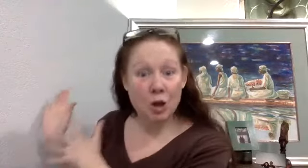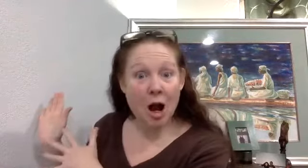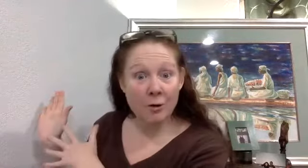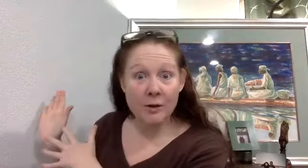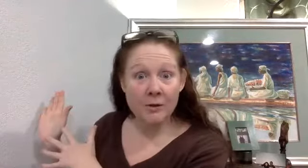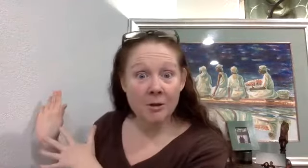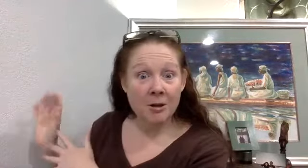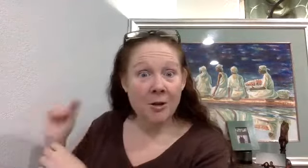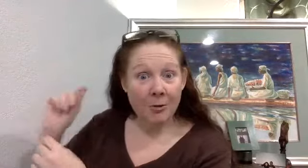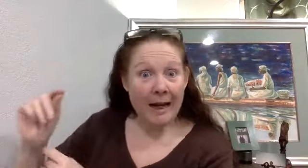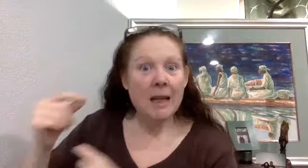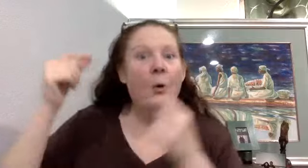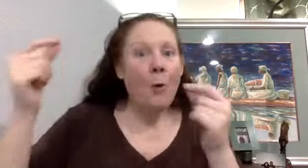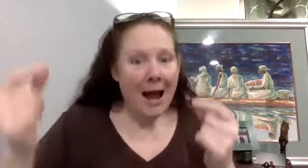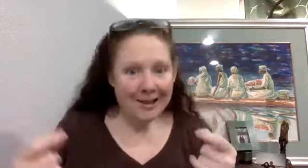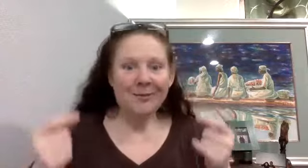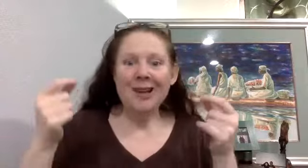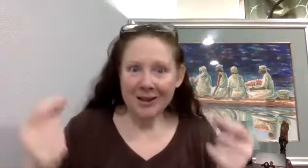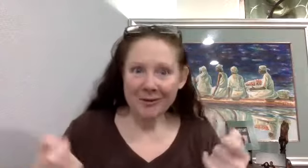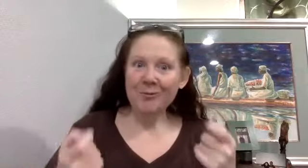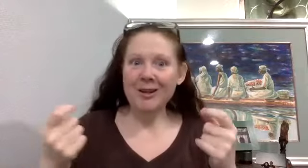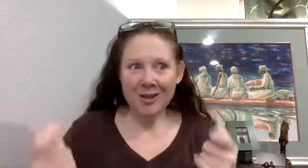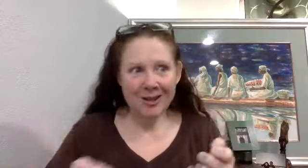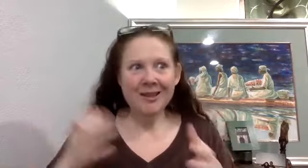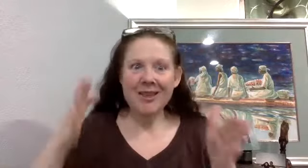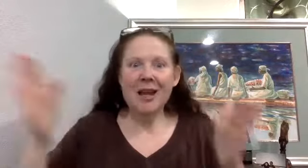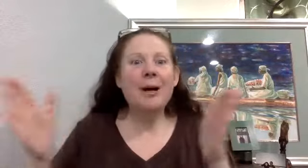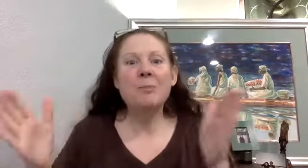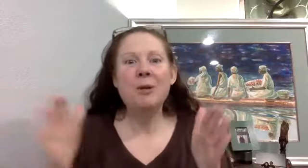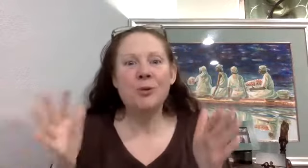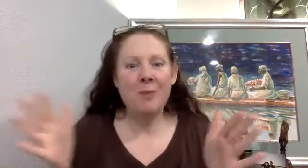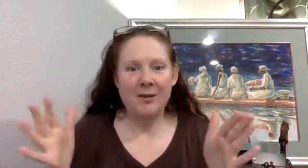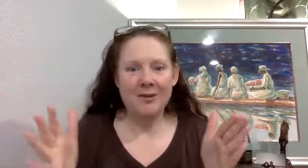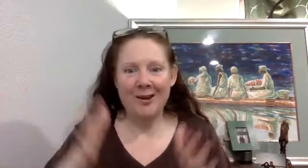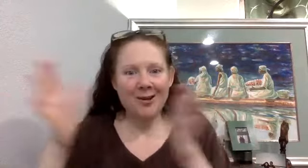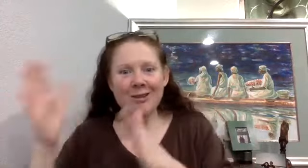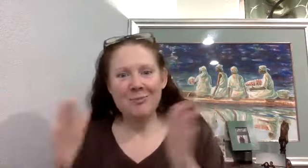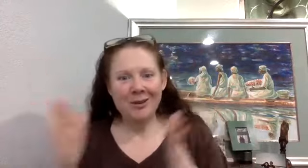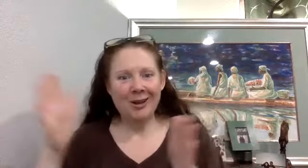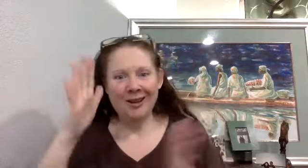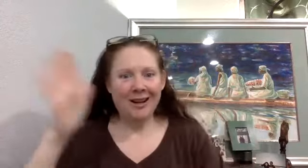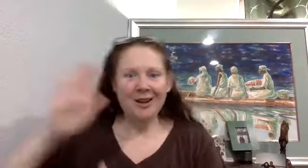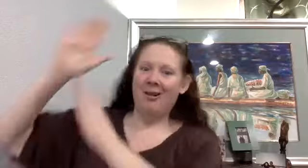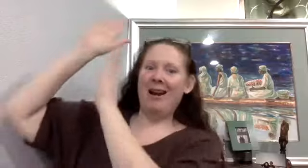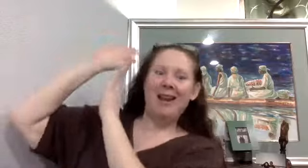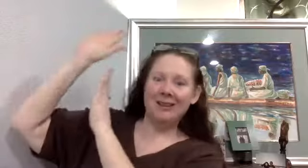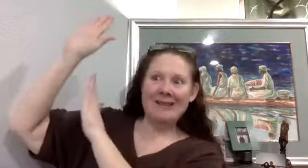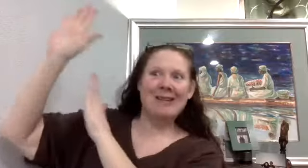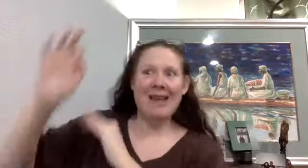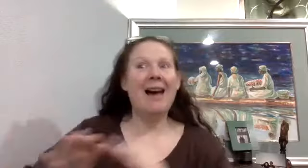chakras, right? As a philosopher, when I start to say this, I bust people's myths. I don't get them in there like, oh, I can't listen to that.